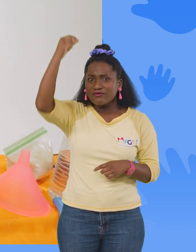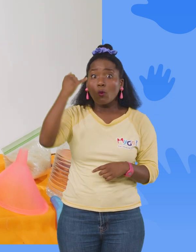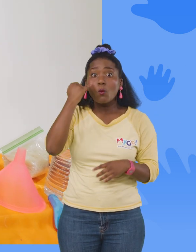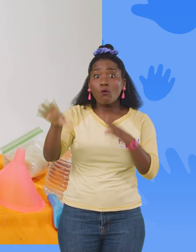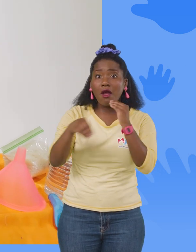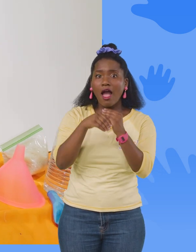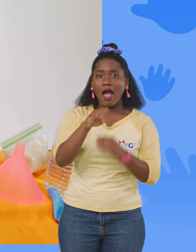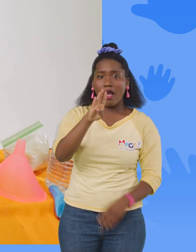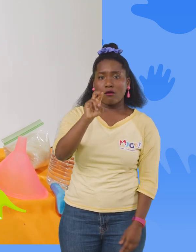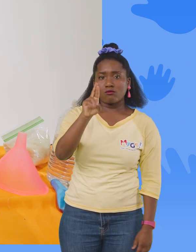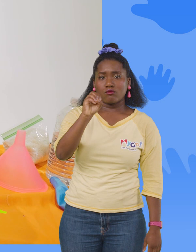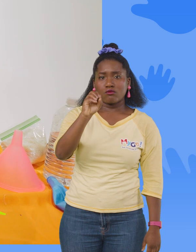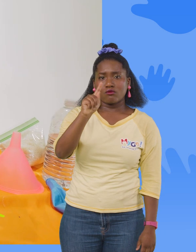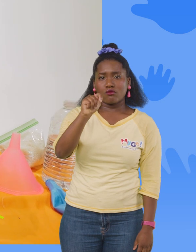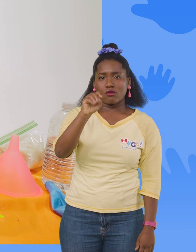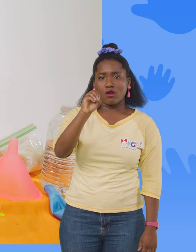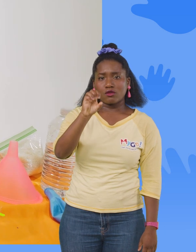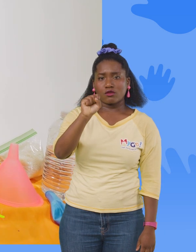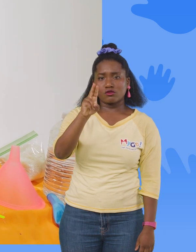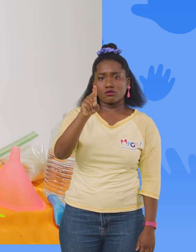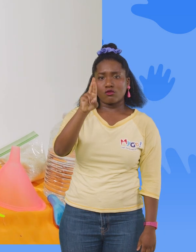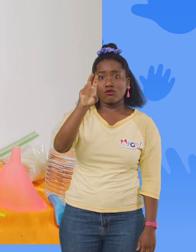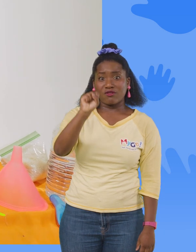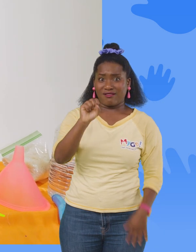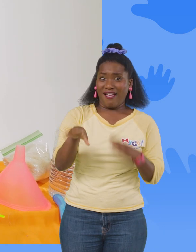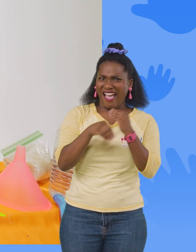if we added a Brontosaurus to it? All right, are you ready?